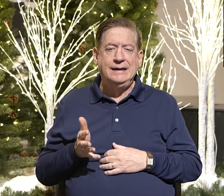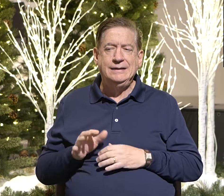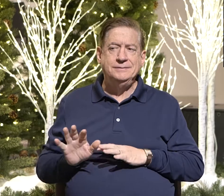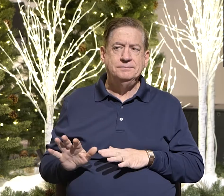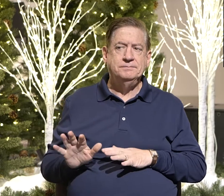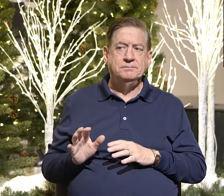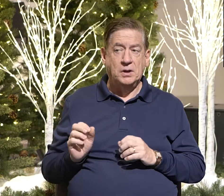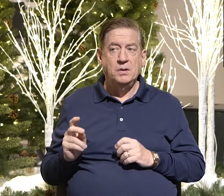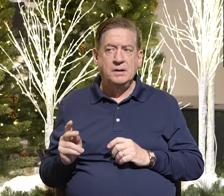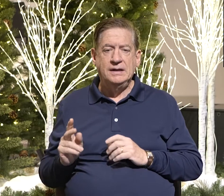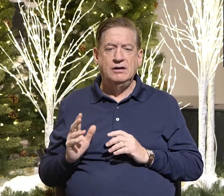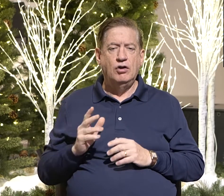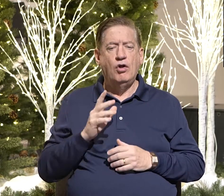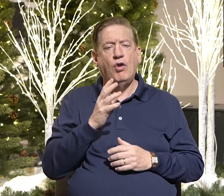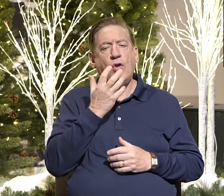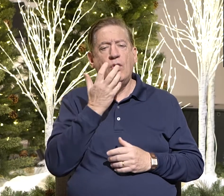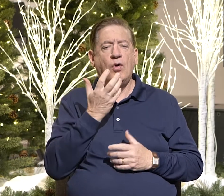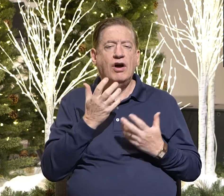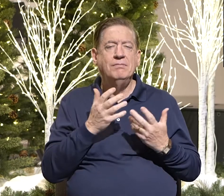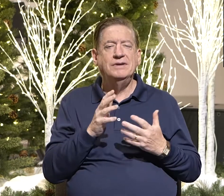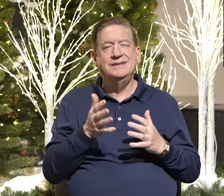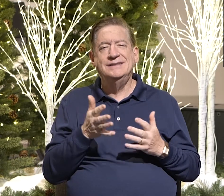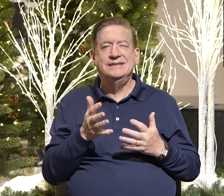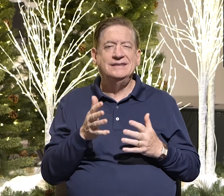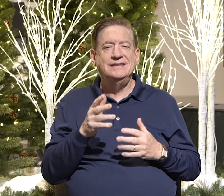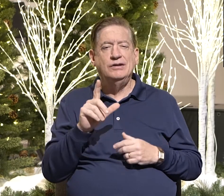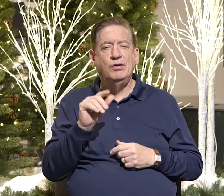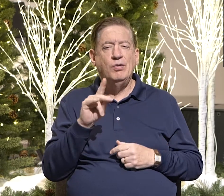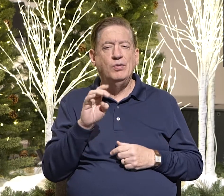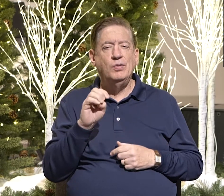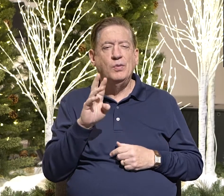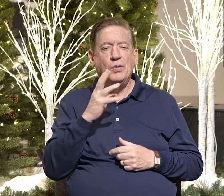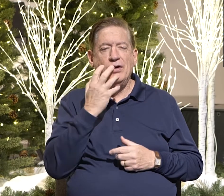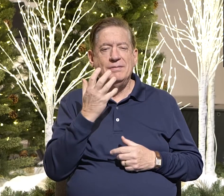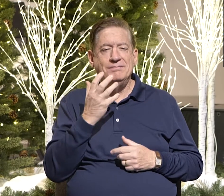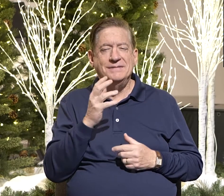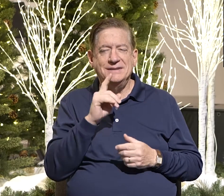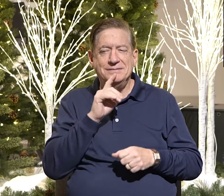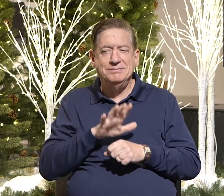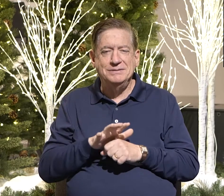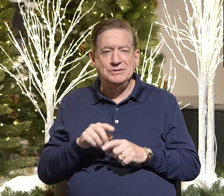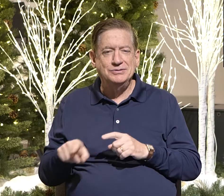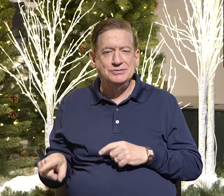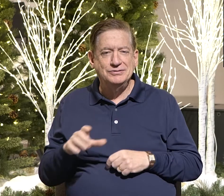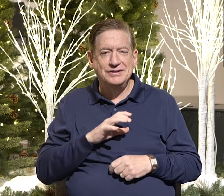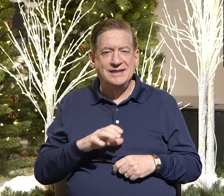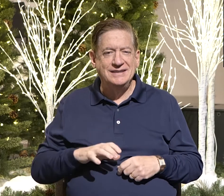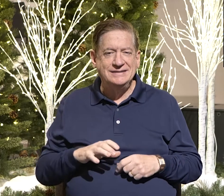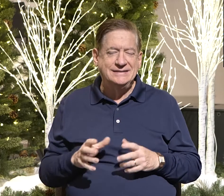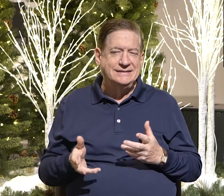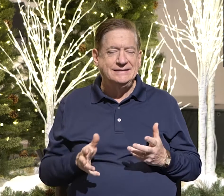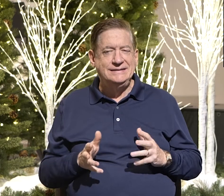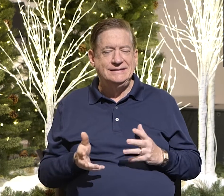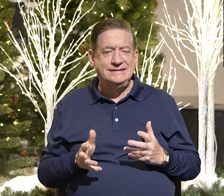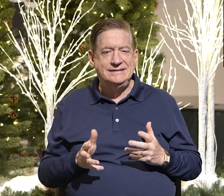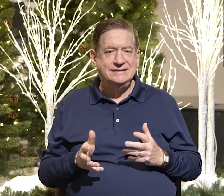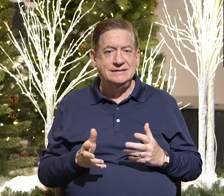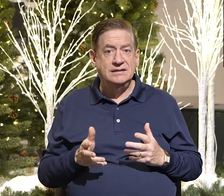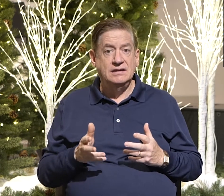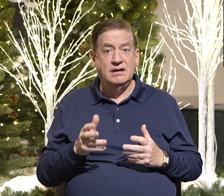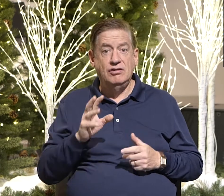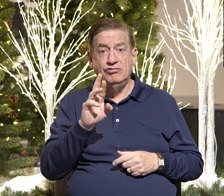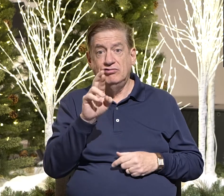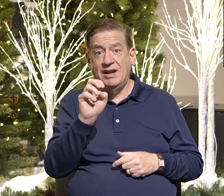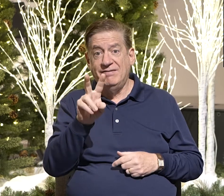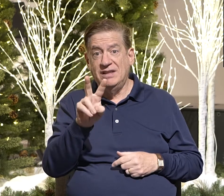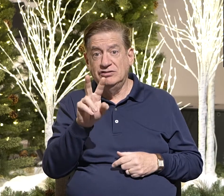They have a lukewarm commitment to Christ. Revelation 3.15,